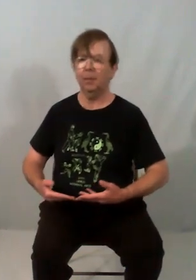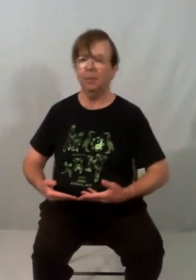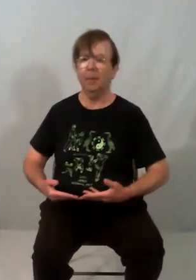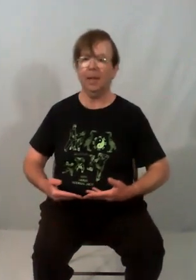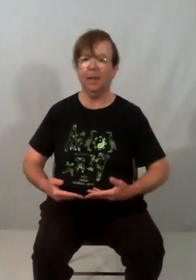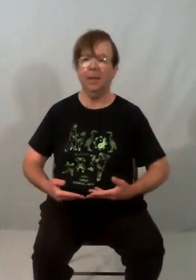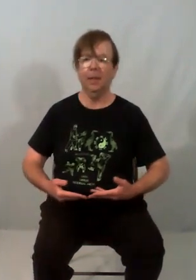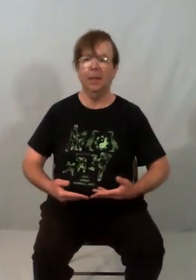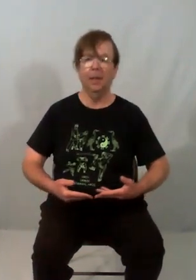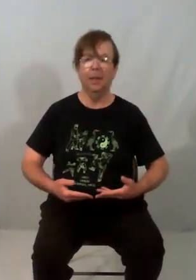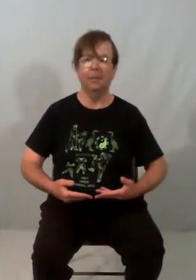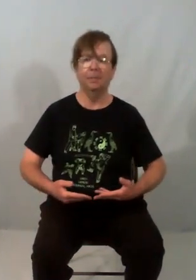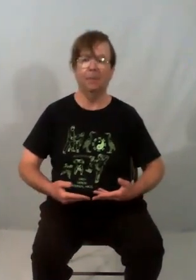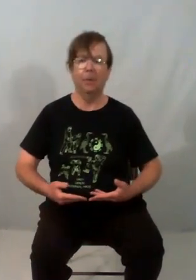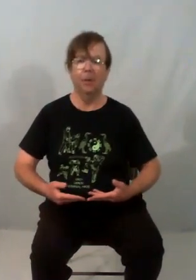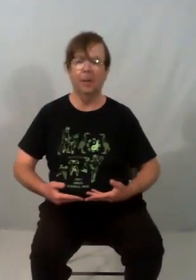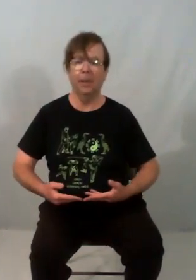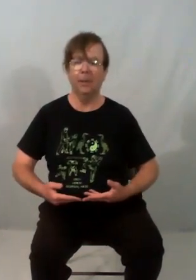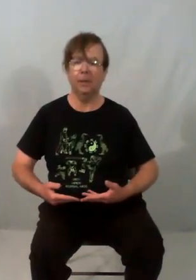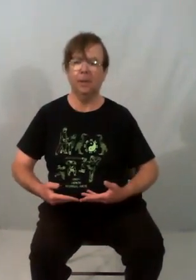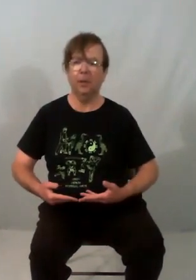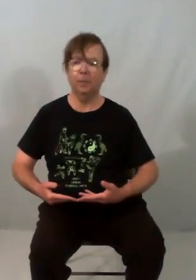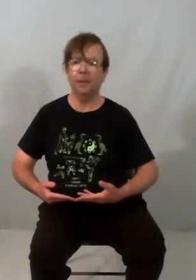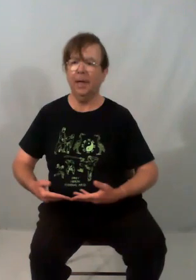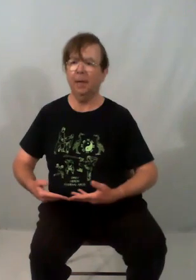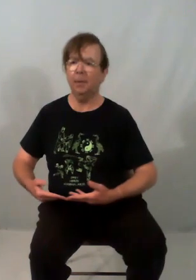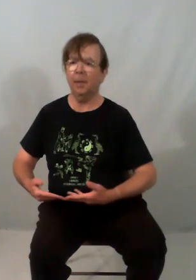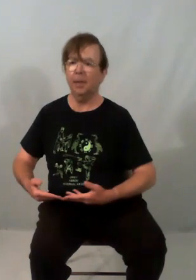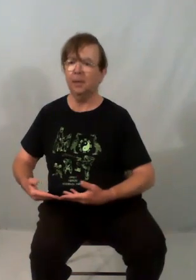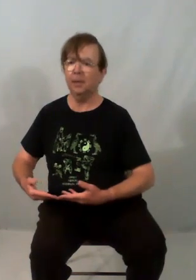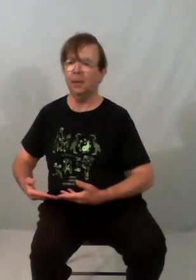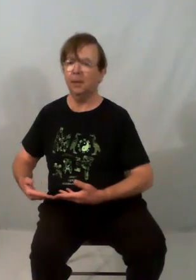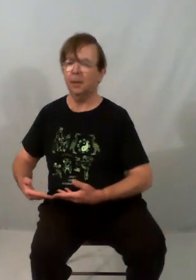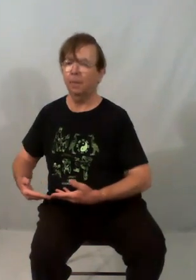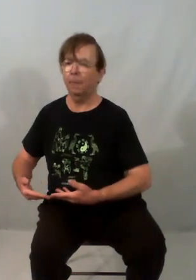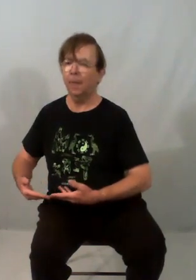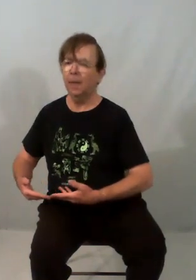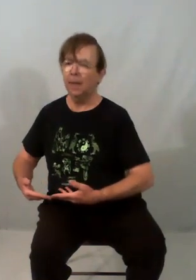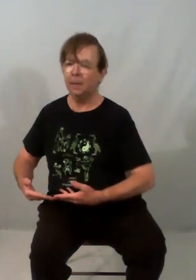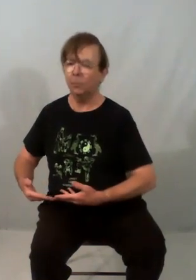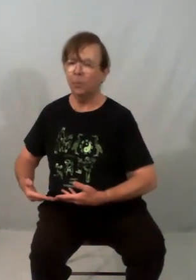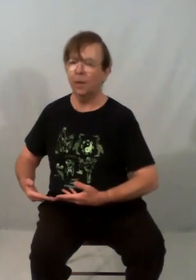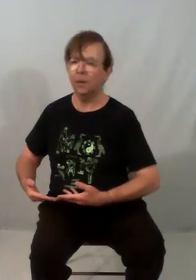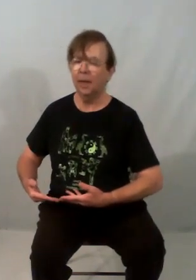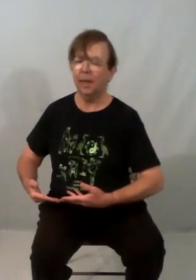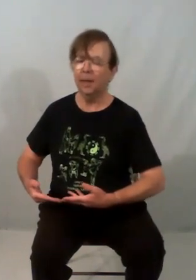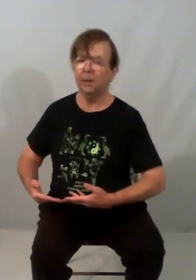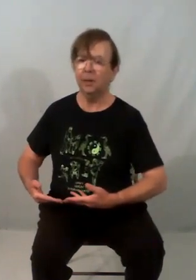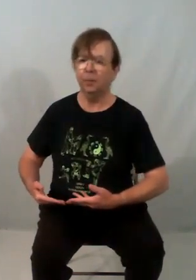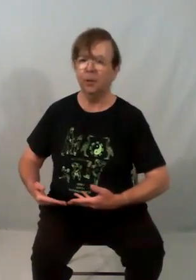back. And four, into the opposite hip, and turn. And then one. Again, you're pushing